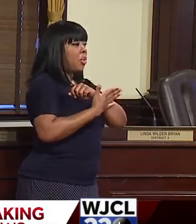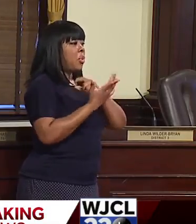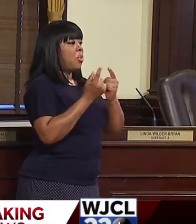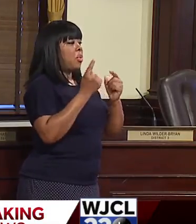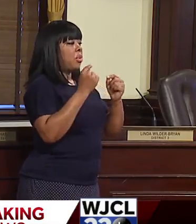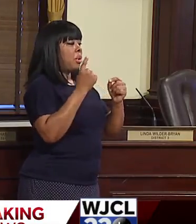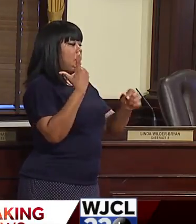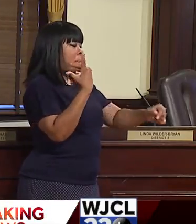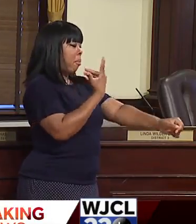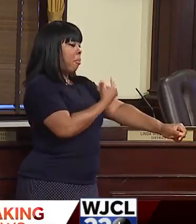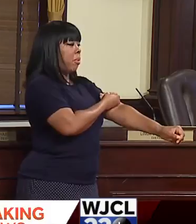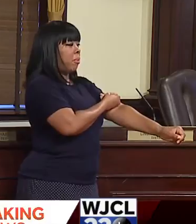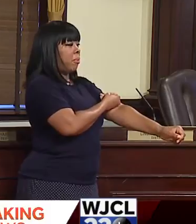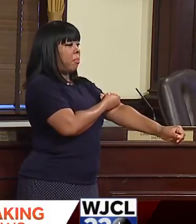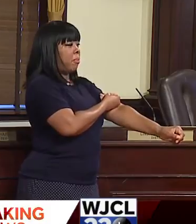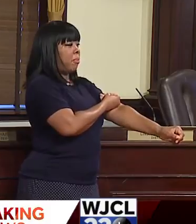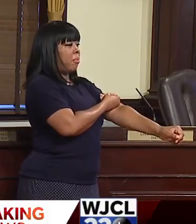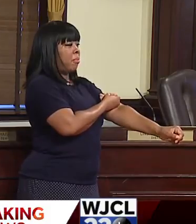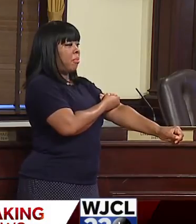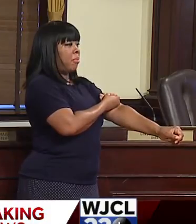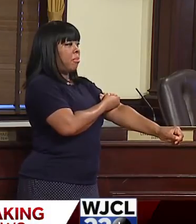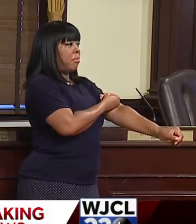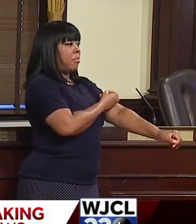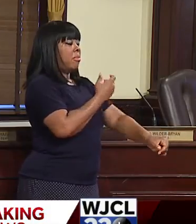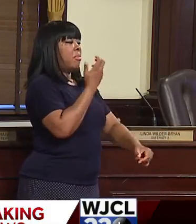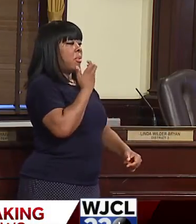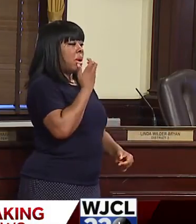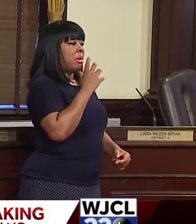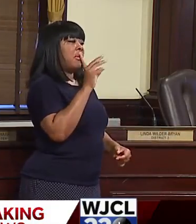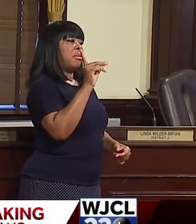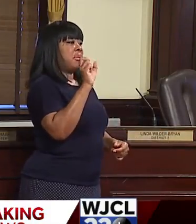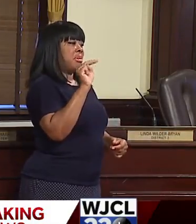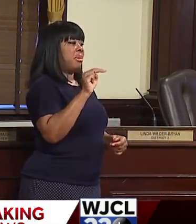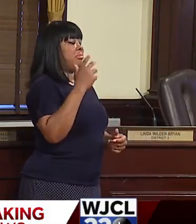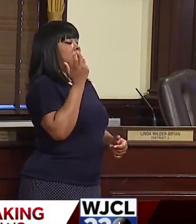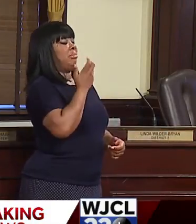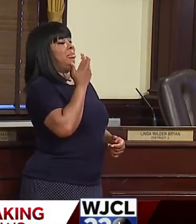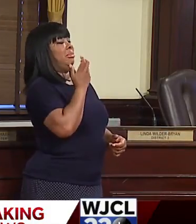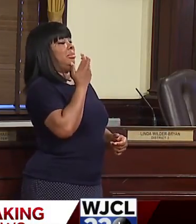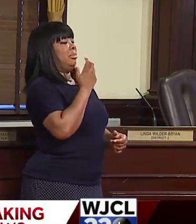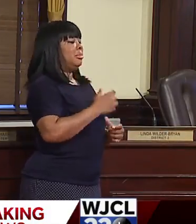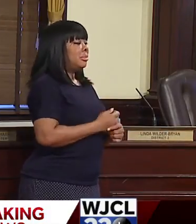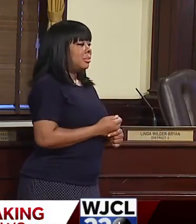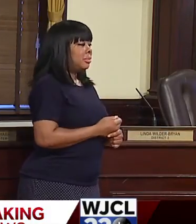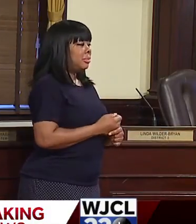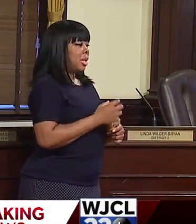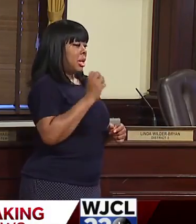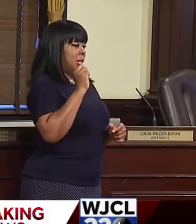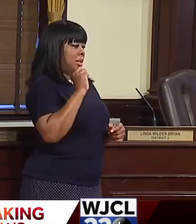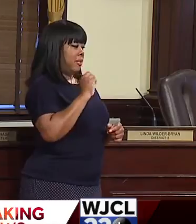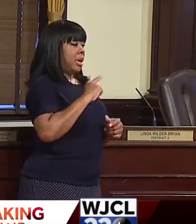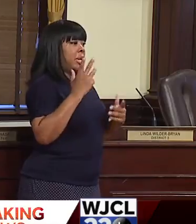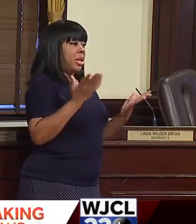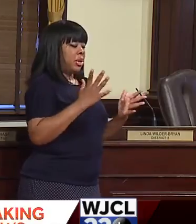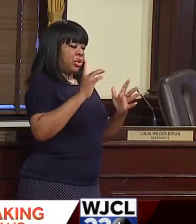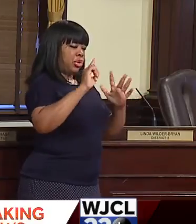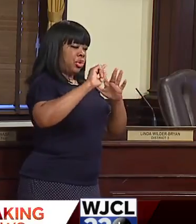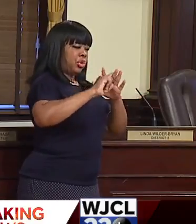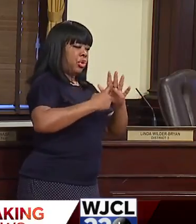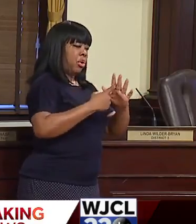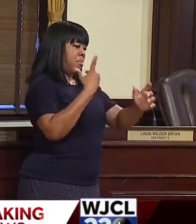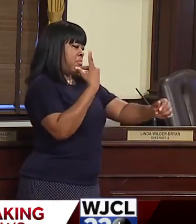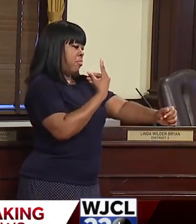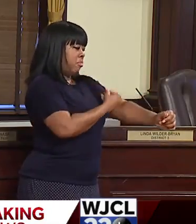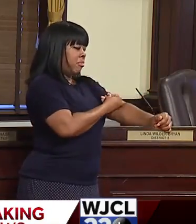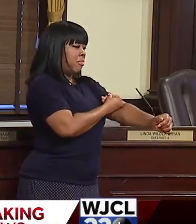this vaccine. That's just kind of how dawn is Savannah site was the first to start vaccinations